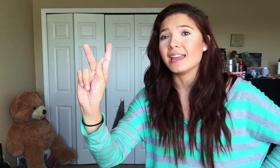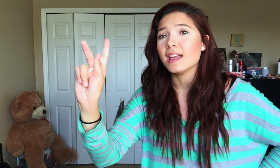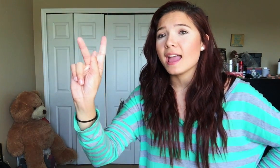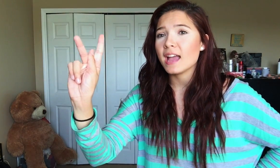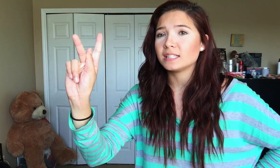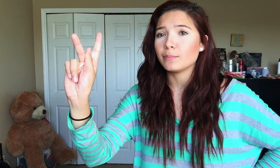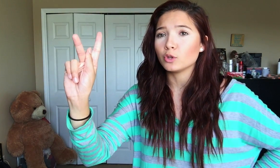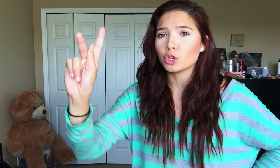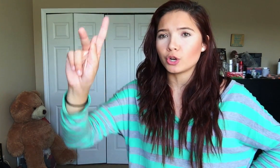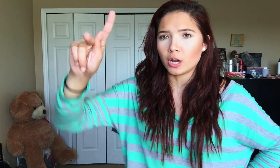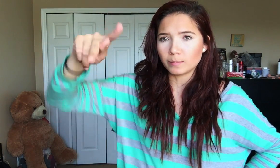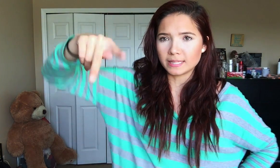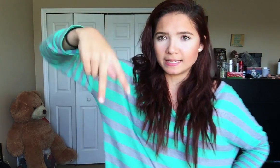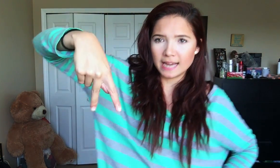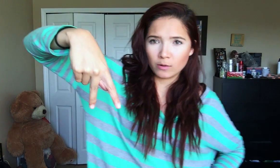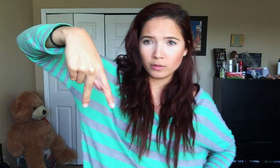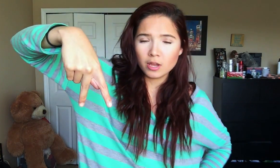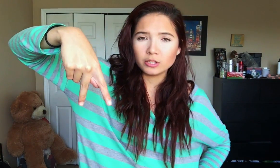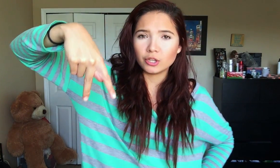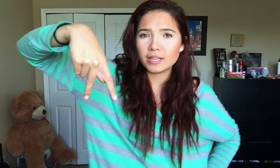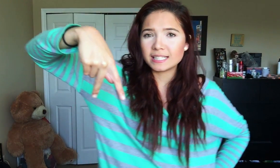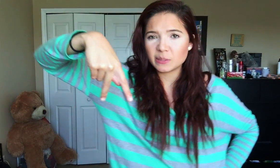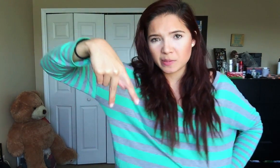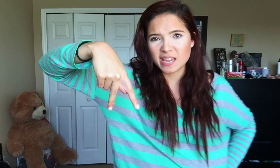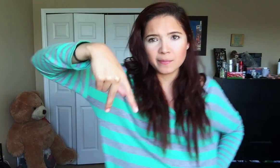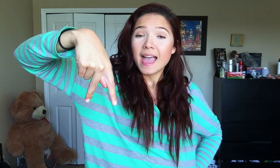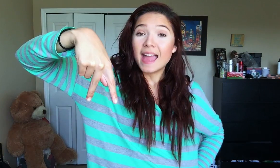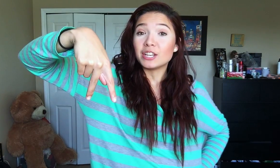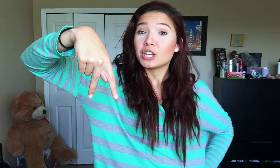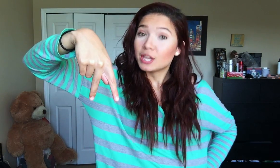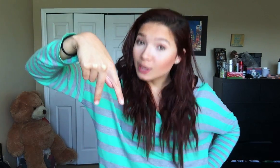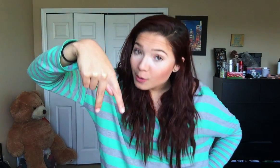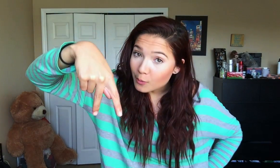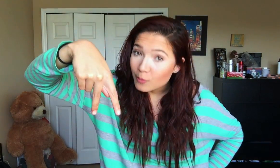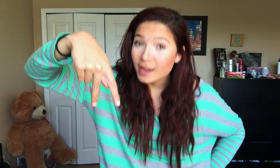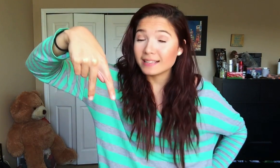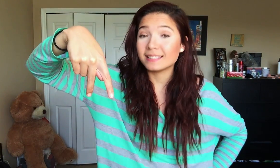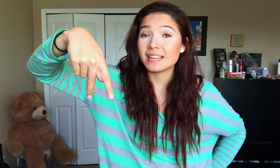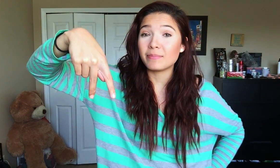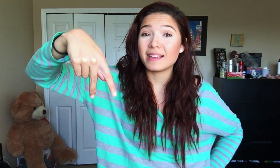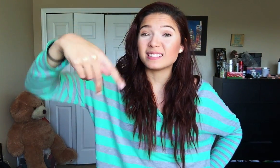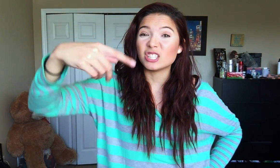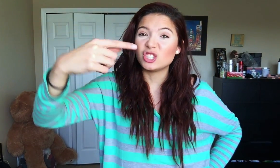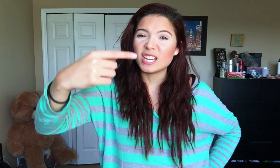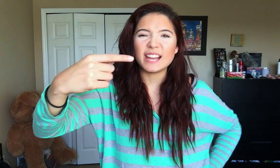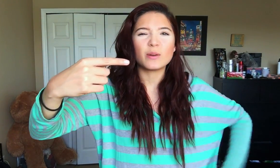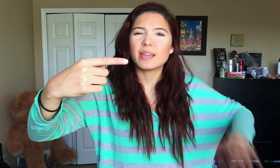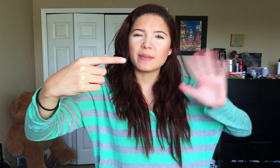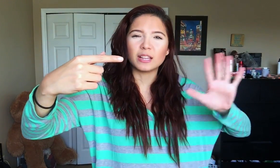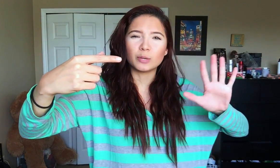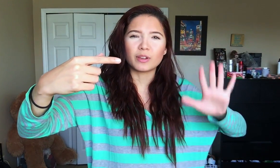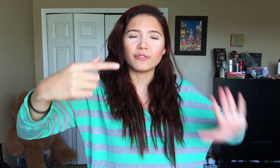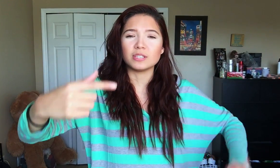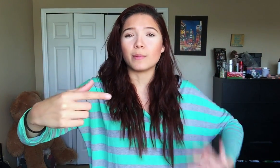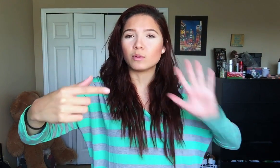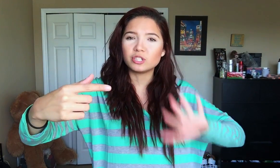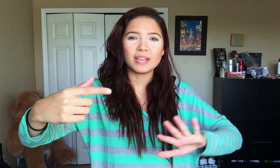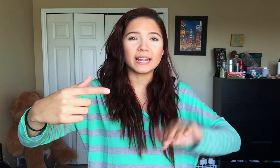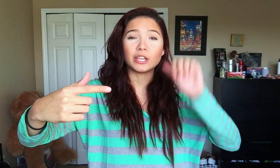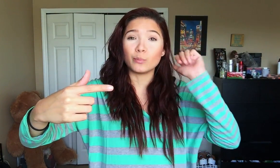except you turn it upside down so this is P and Q is the same thing as a G I know it can be a little bit confusing but once you get it you'll